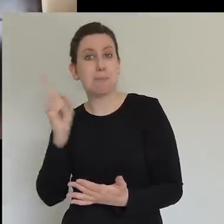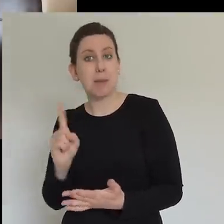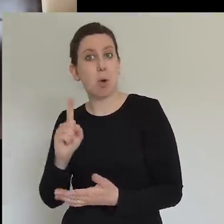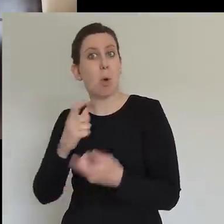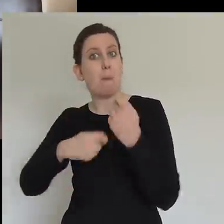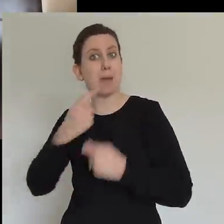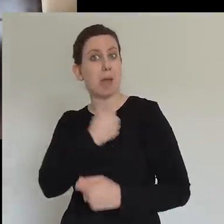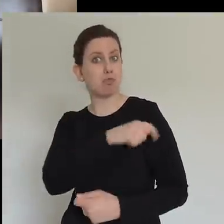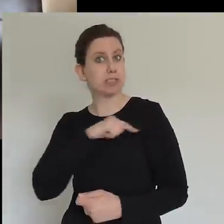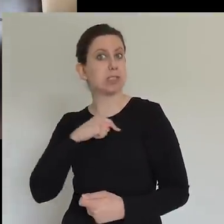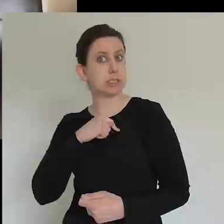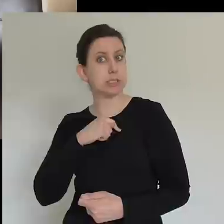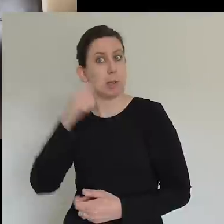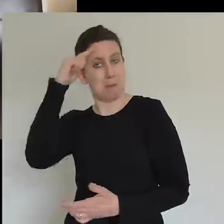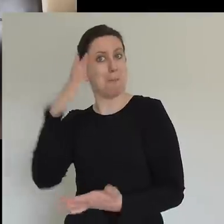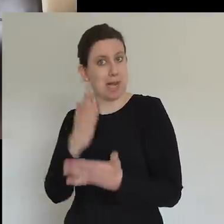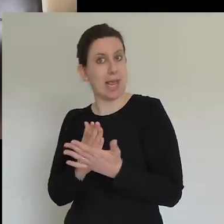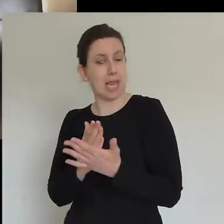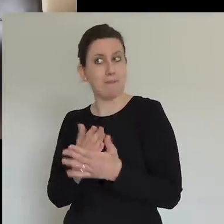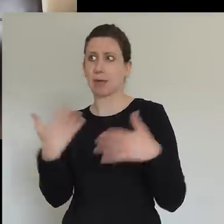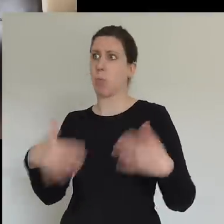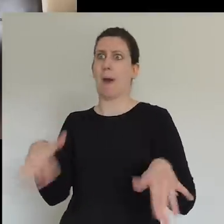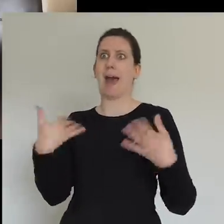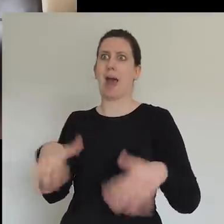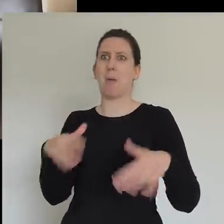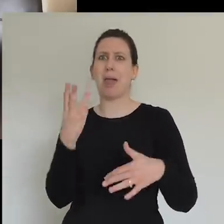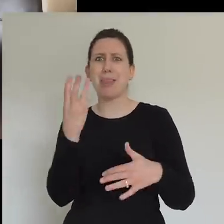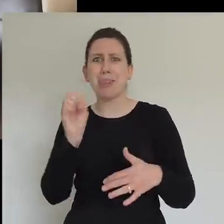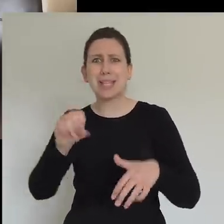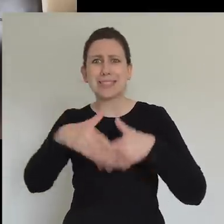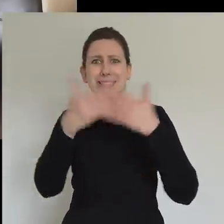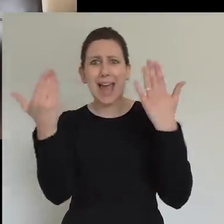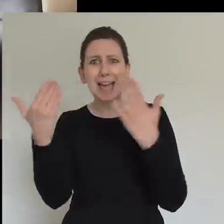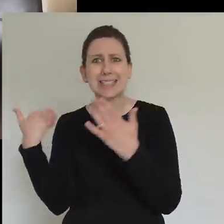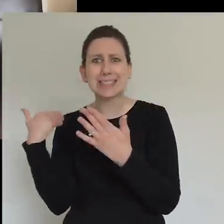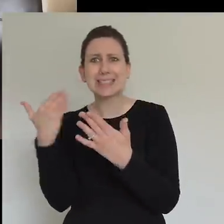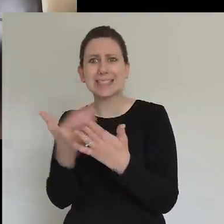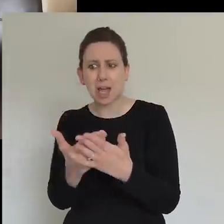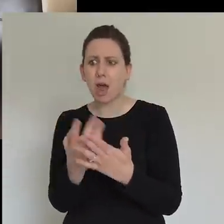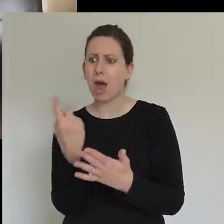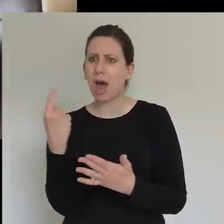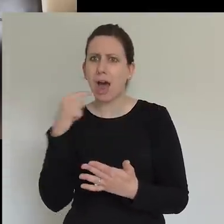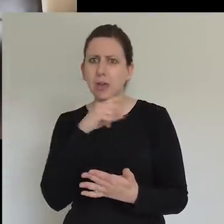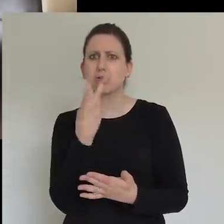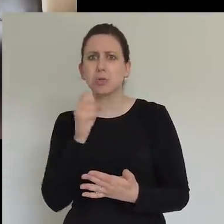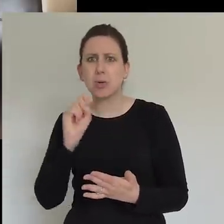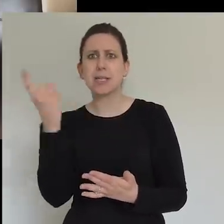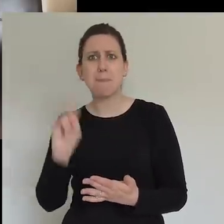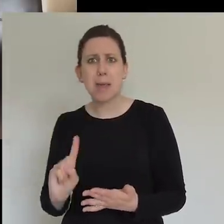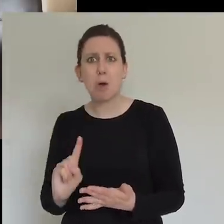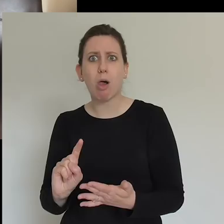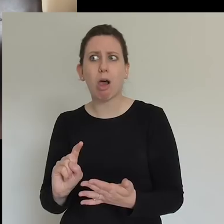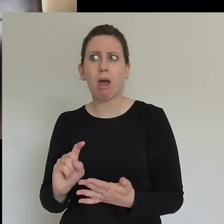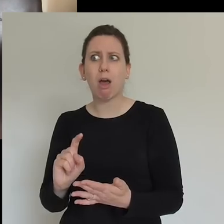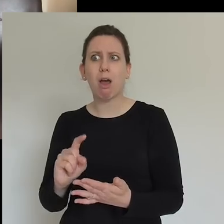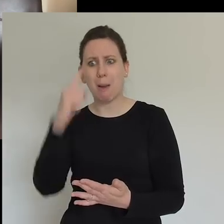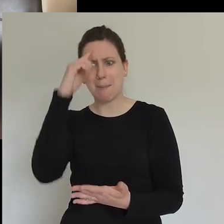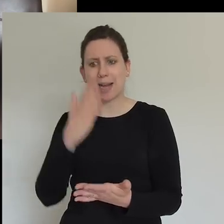30 days. You'd be pretty pleased with that, wouldn't you, in your community? 120 in 30 days. But then, bang! 3,000 believers